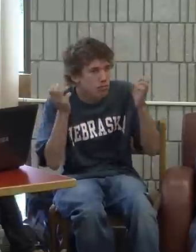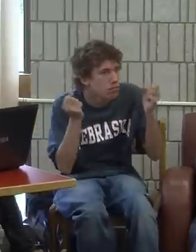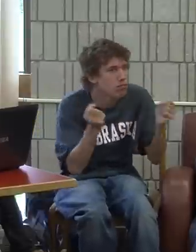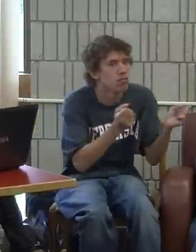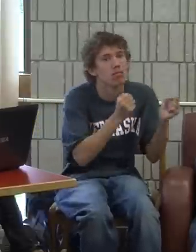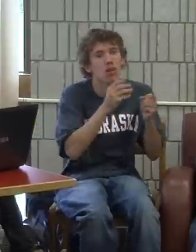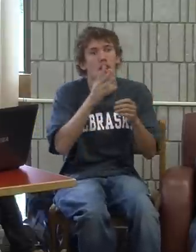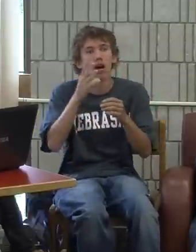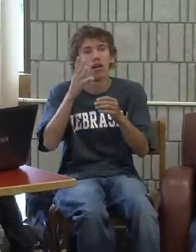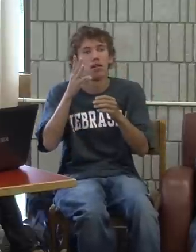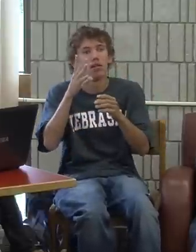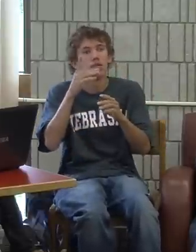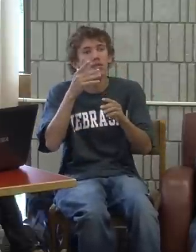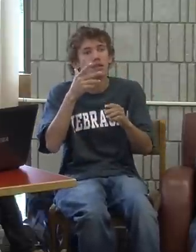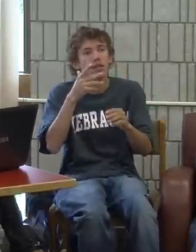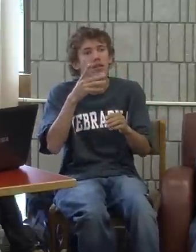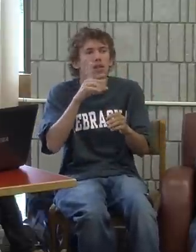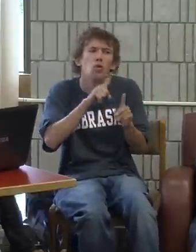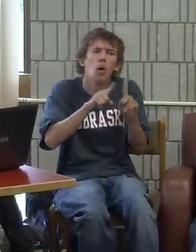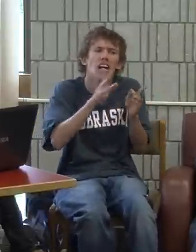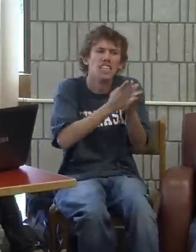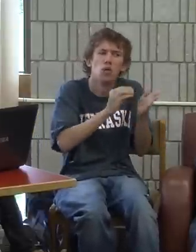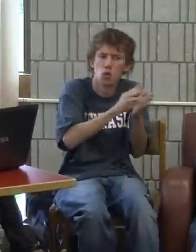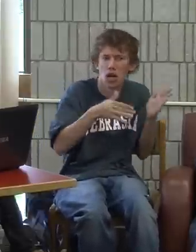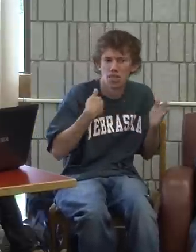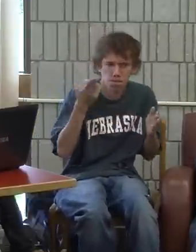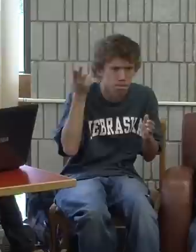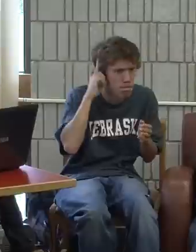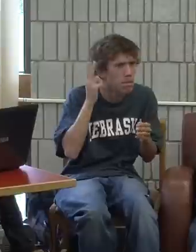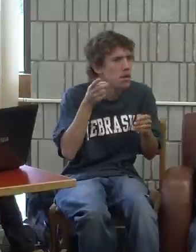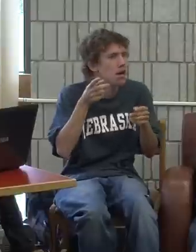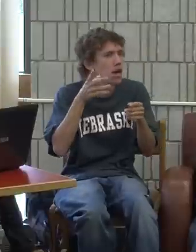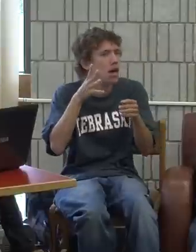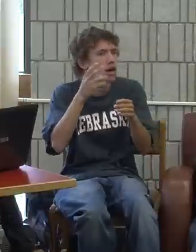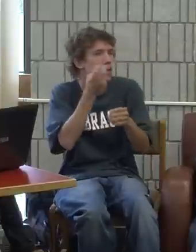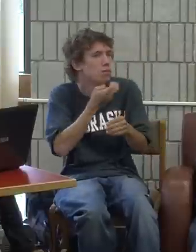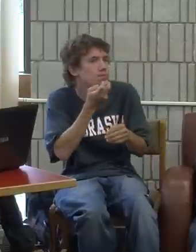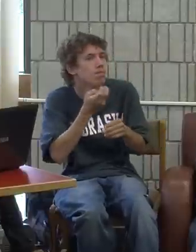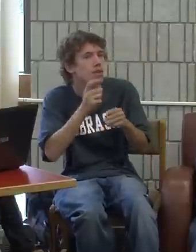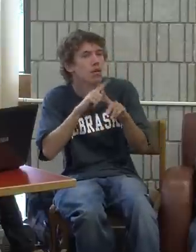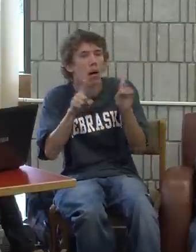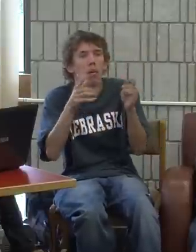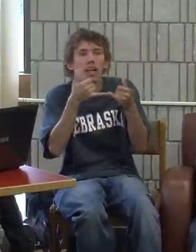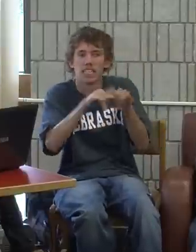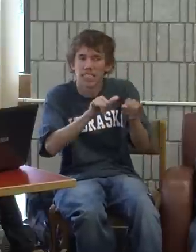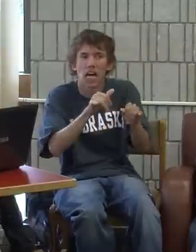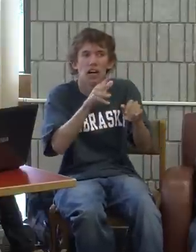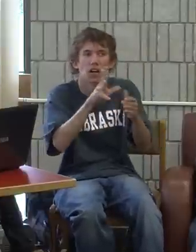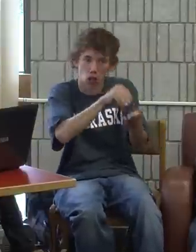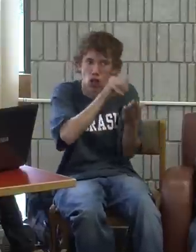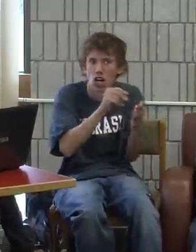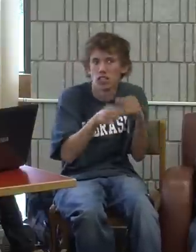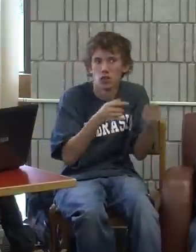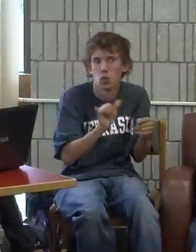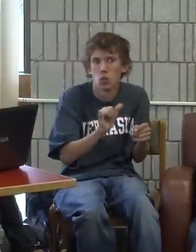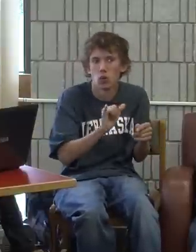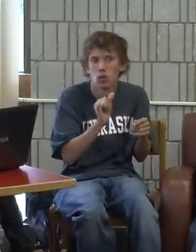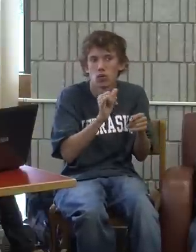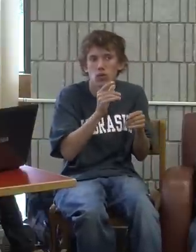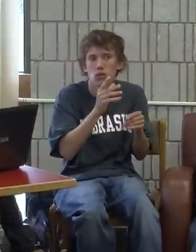There are teachers who sign, and some students do have implants. Some are oral deaf. Some are still learning